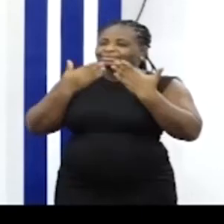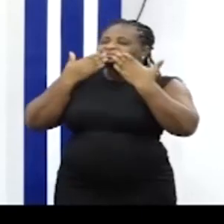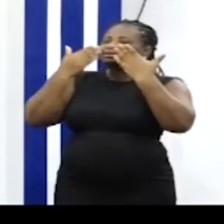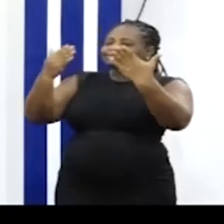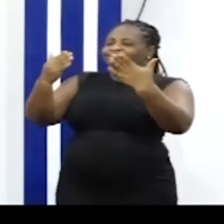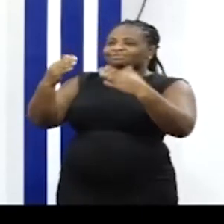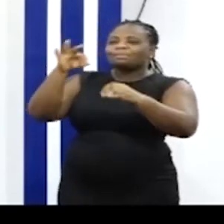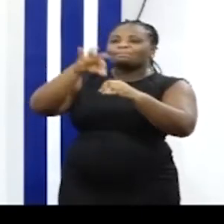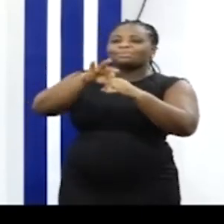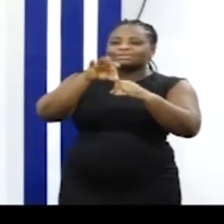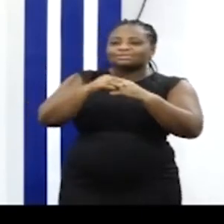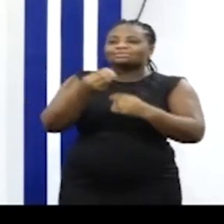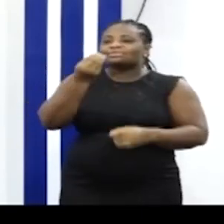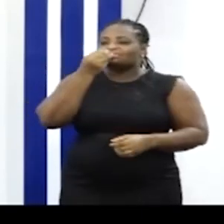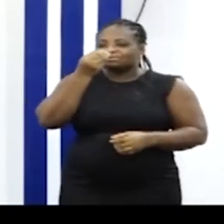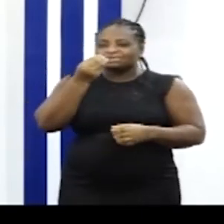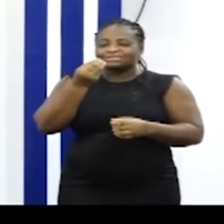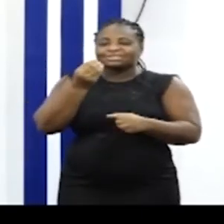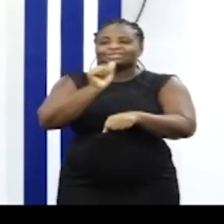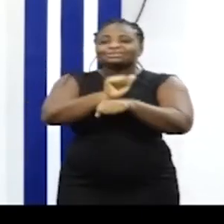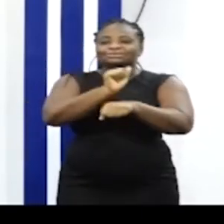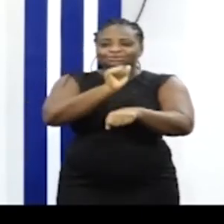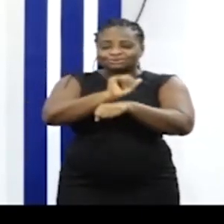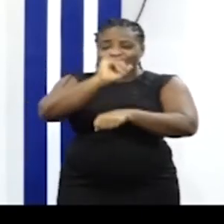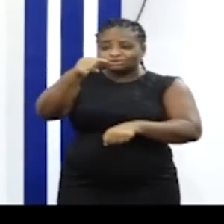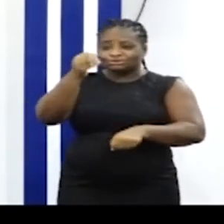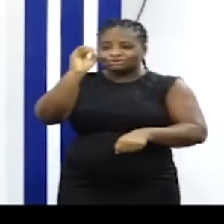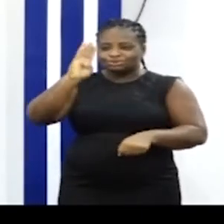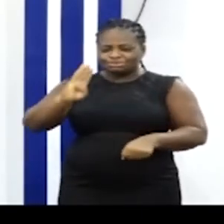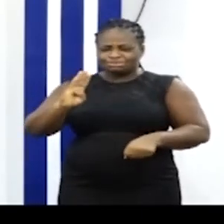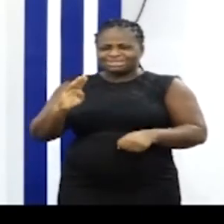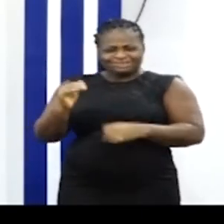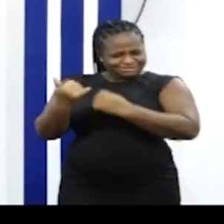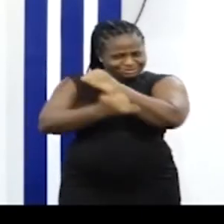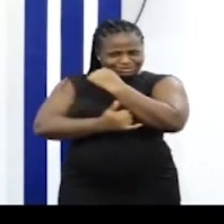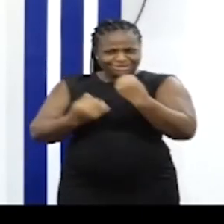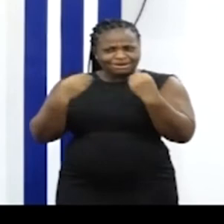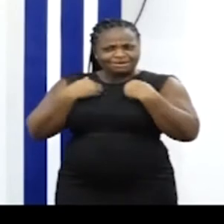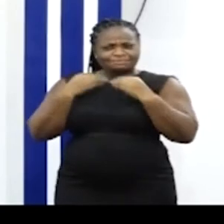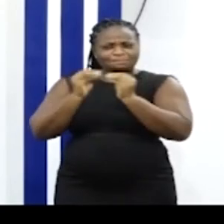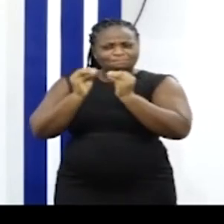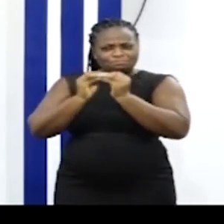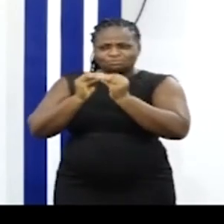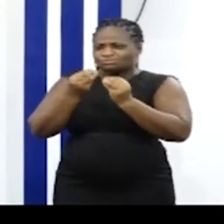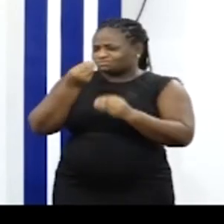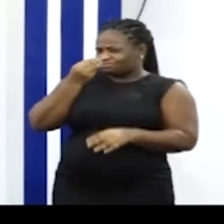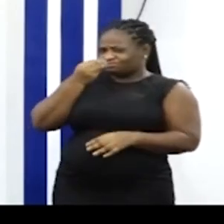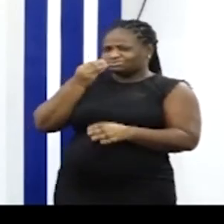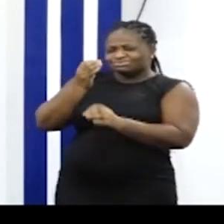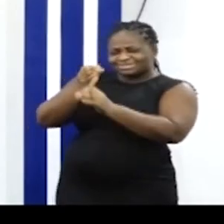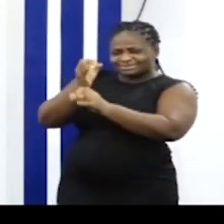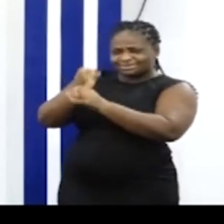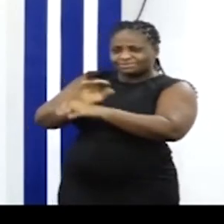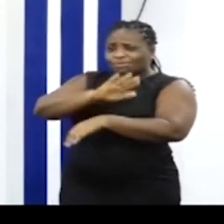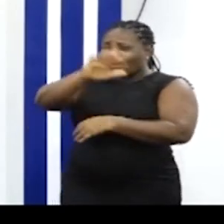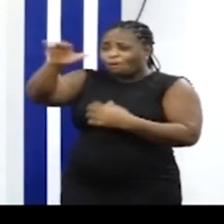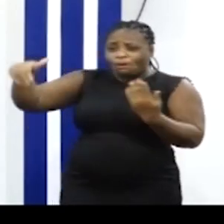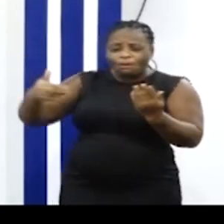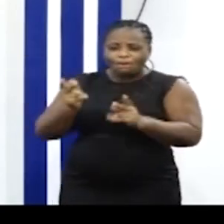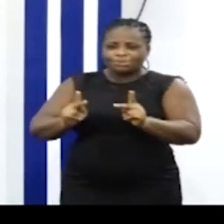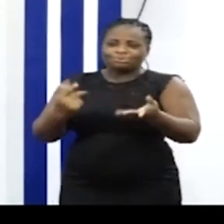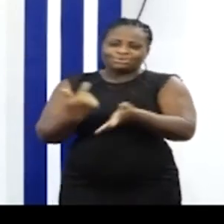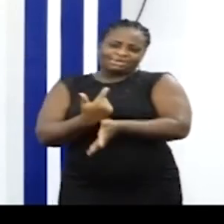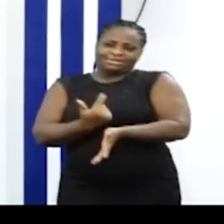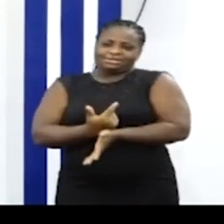Planting for food and jobs. This country has more than enough food to take care of the citizenry